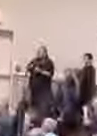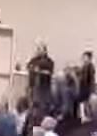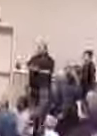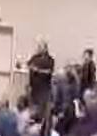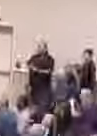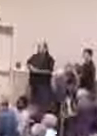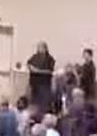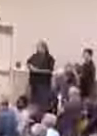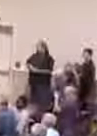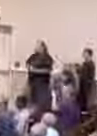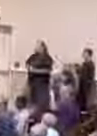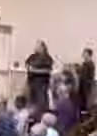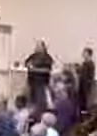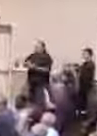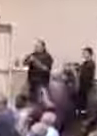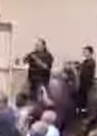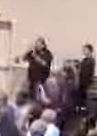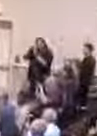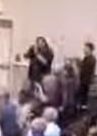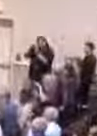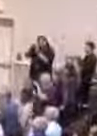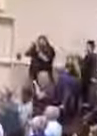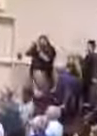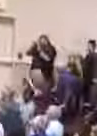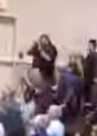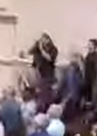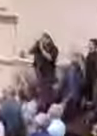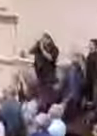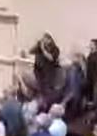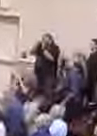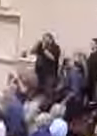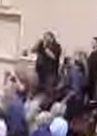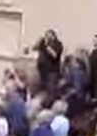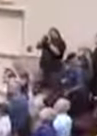Ladies and gentlemen, the 123rd Vermont Correctional Academy class.